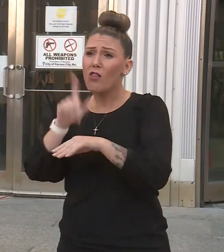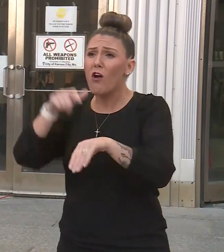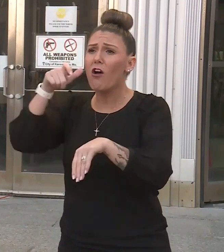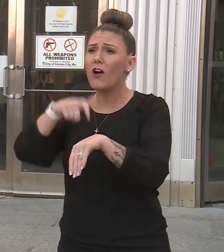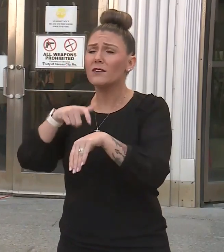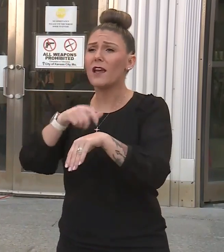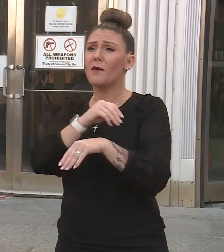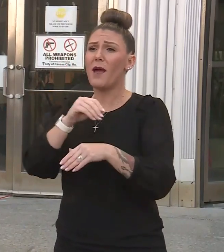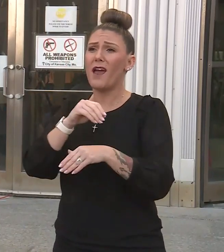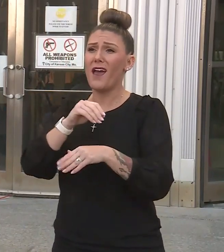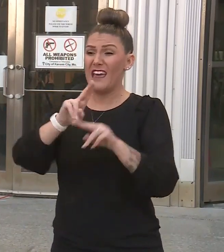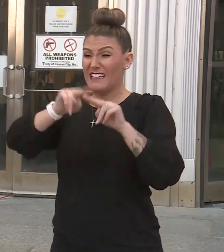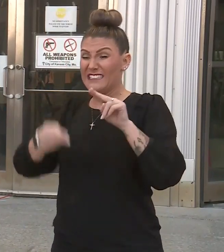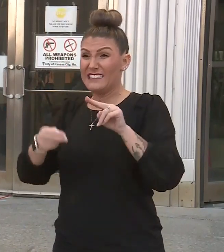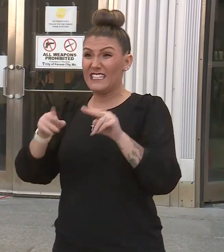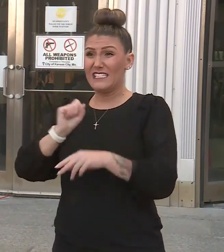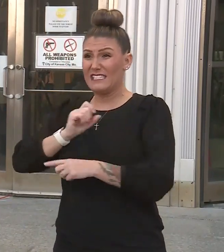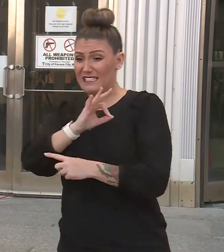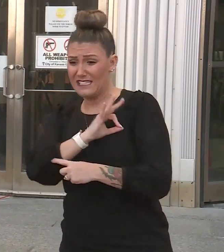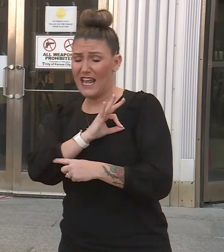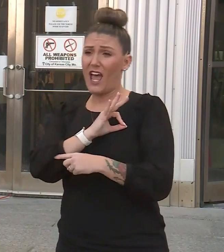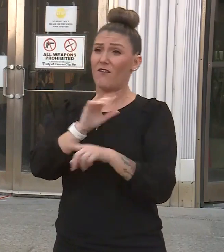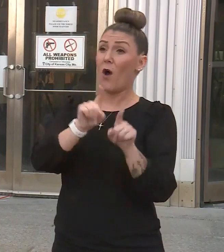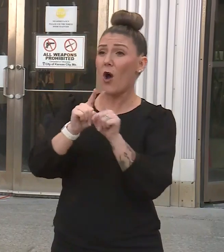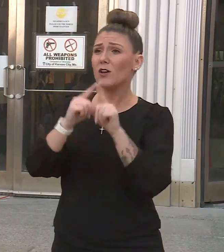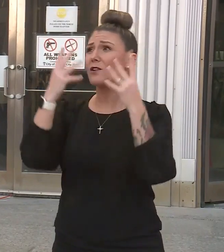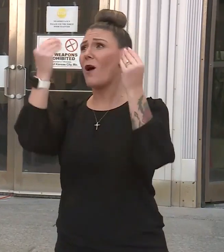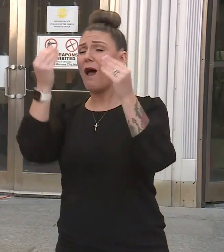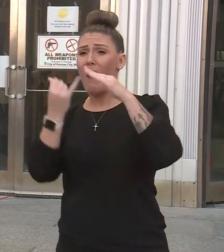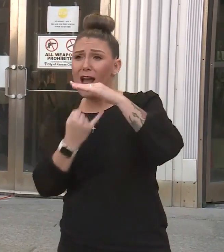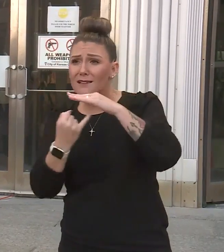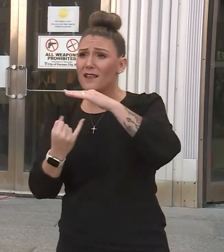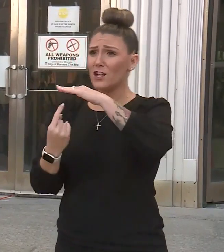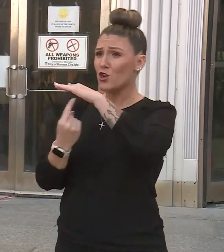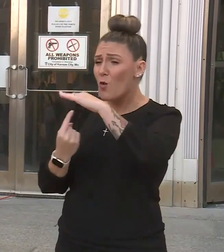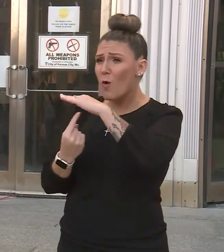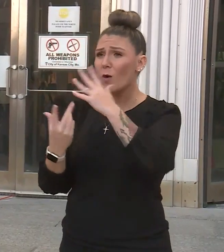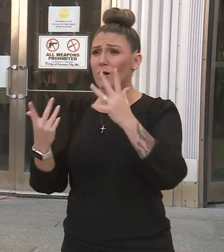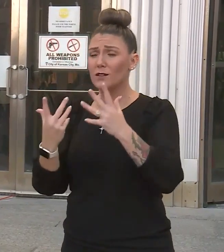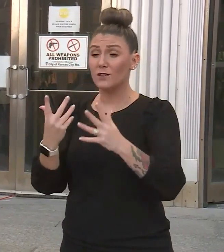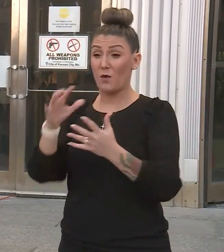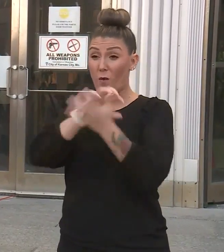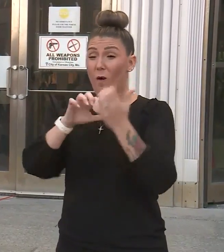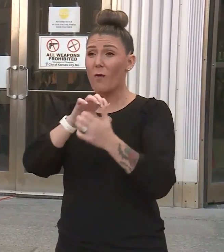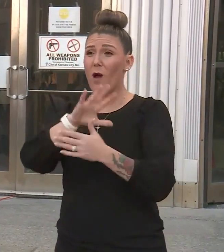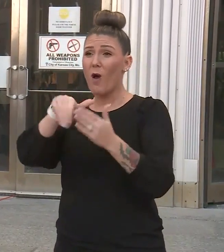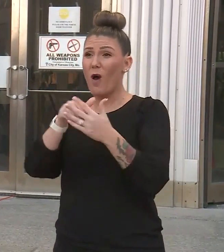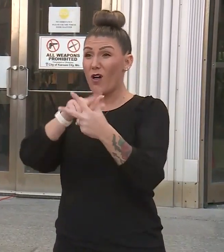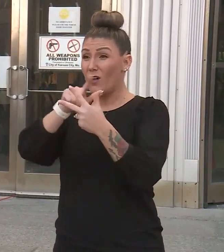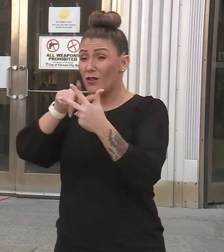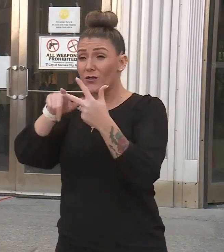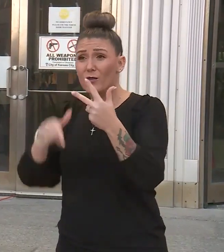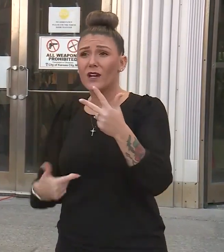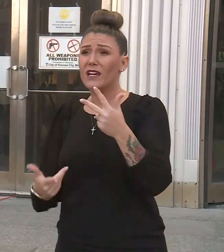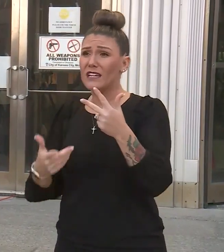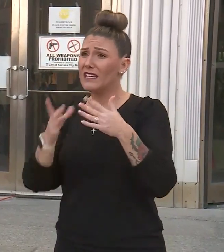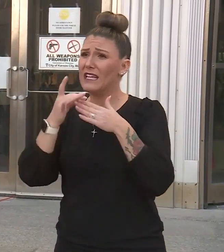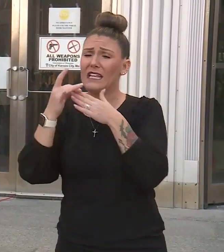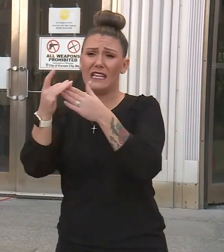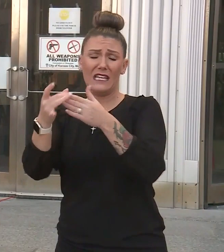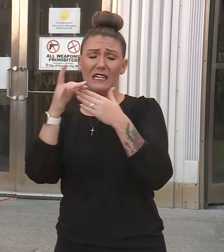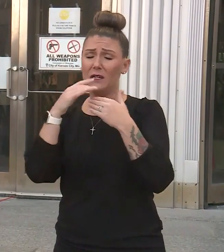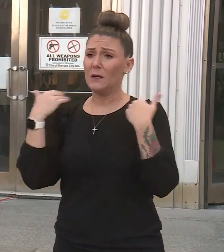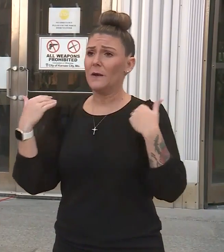got decreasing staff. Our staff is out on quarantine and isolation. So the combination of all three of these things has led to an